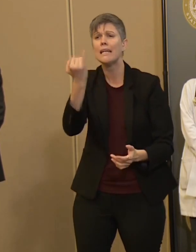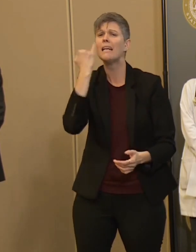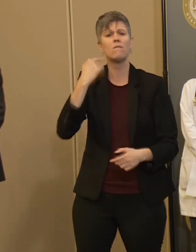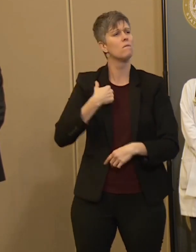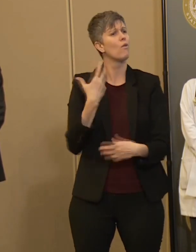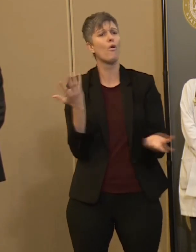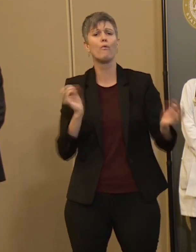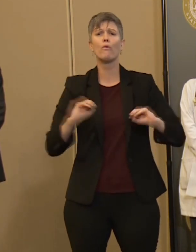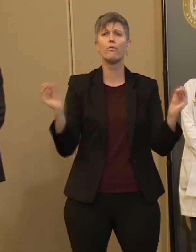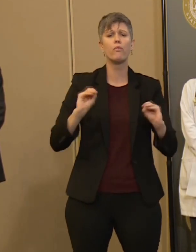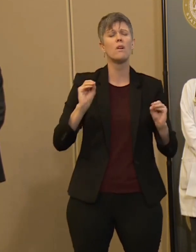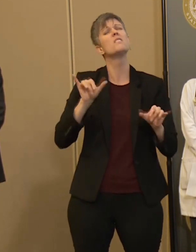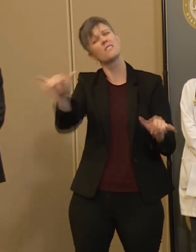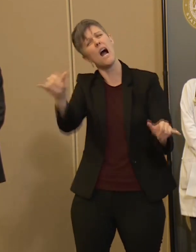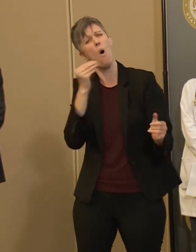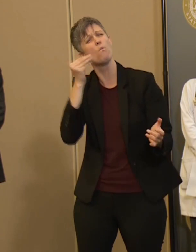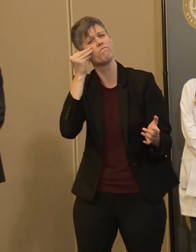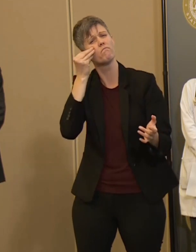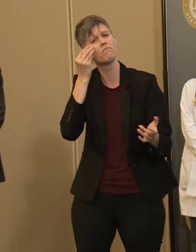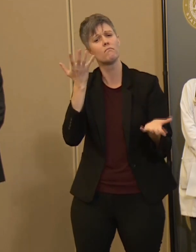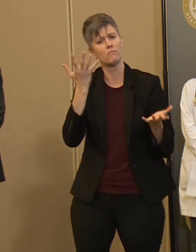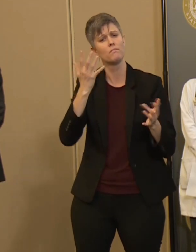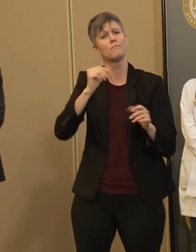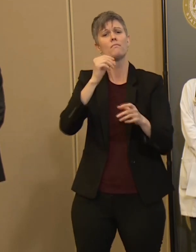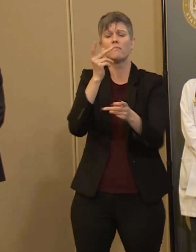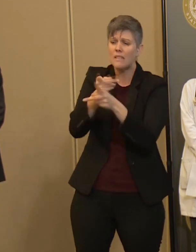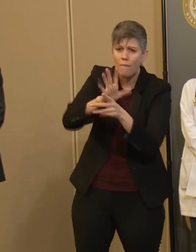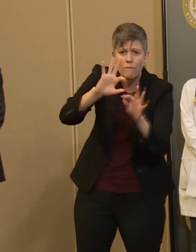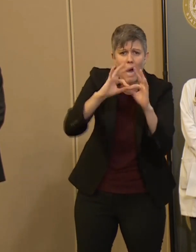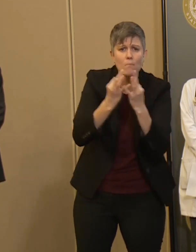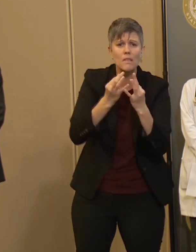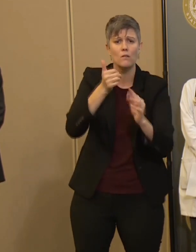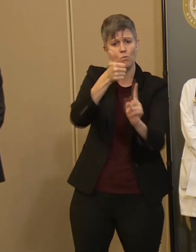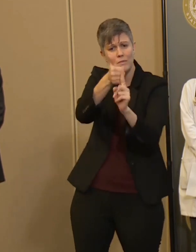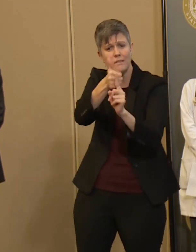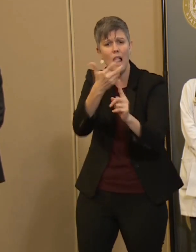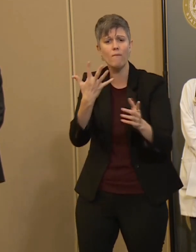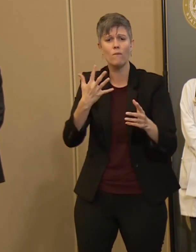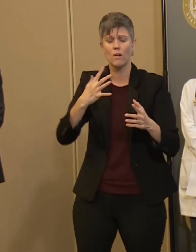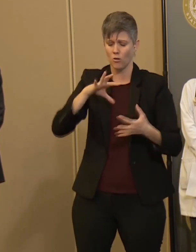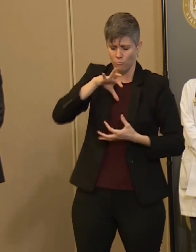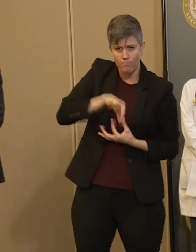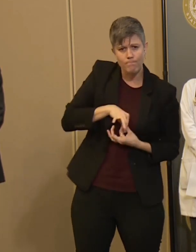you need to stay home, you need to be with your family, you need to connect with the world virtually.